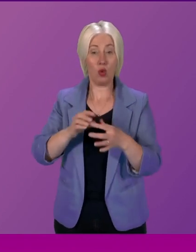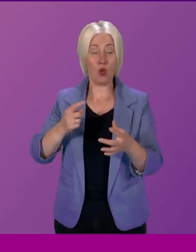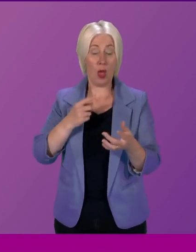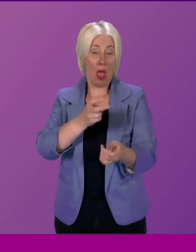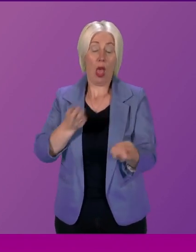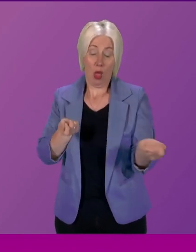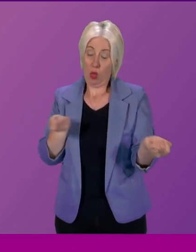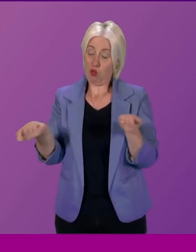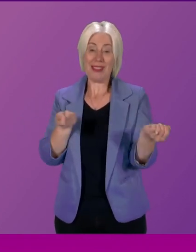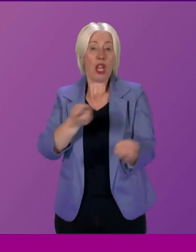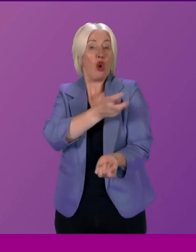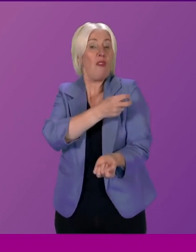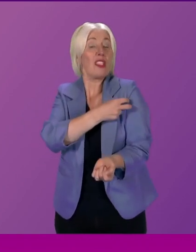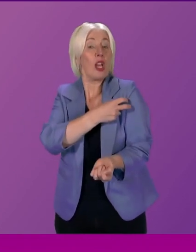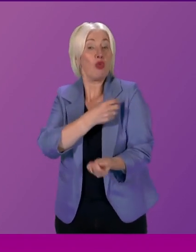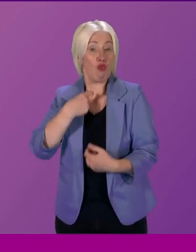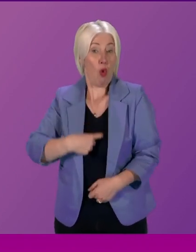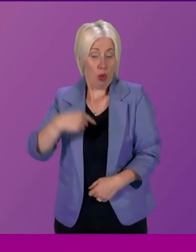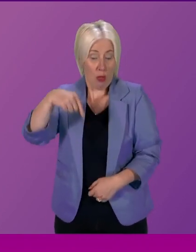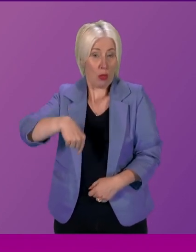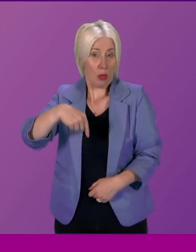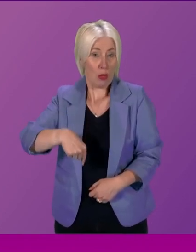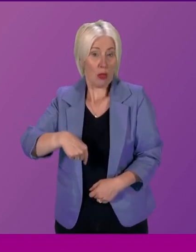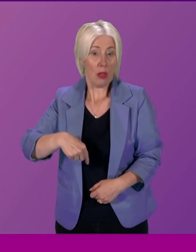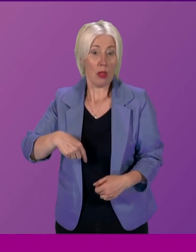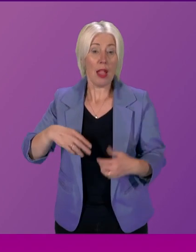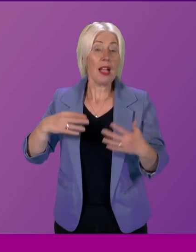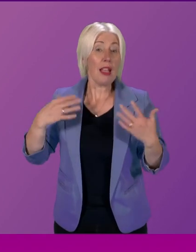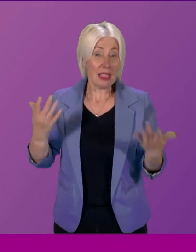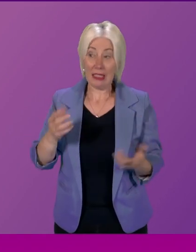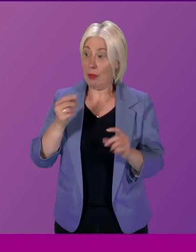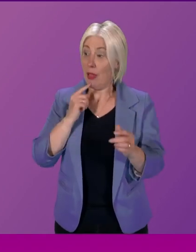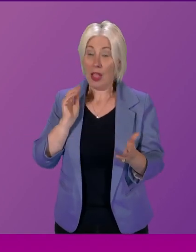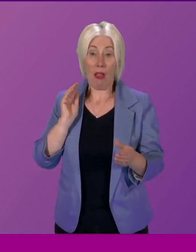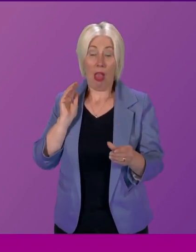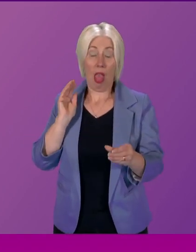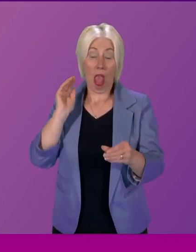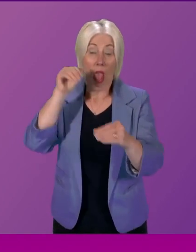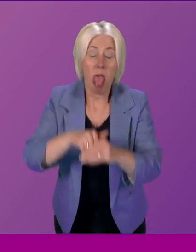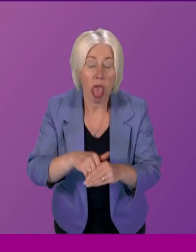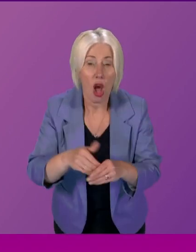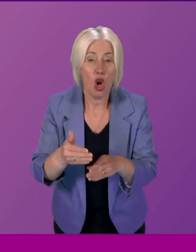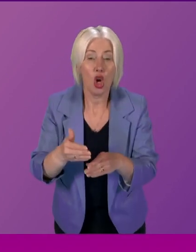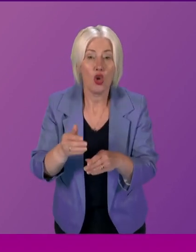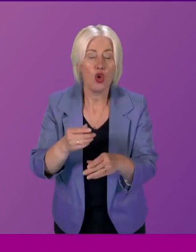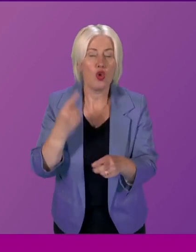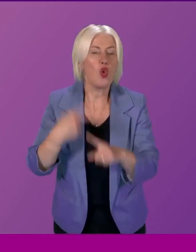responsibilities as well, which we, well, you know, fools rush in where angels fear to tread. We were slightly more reluctant to be